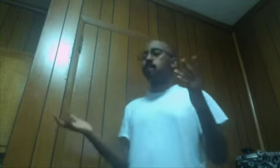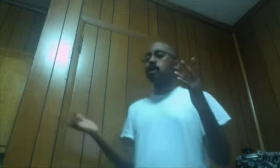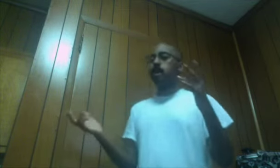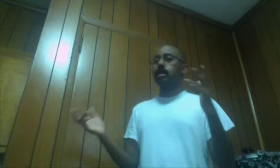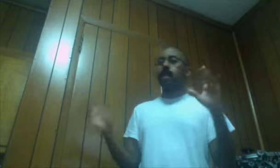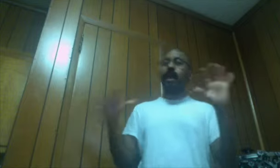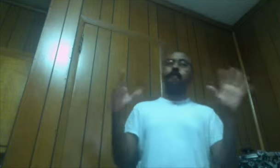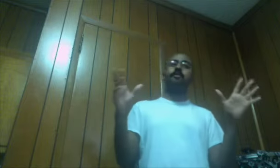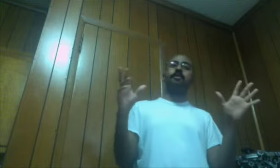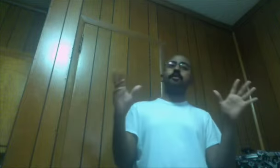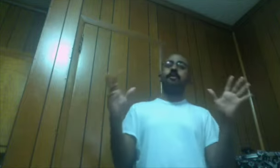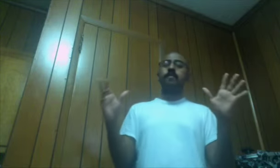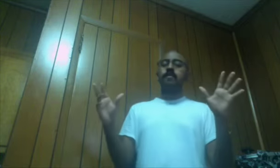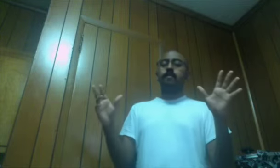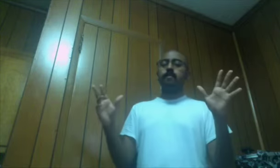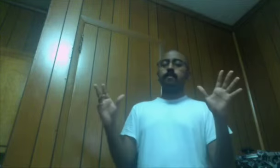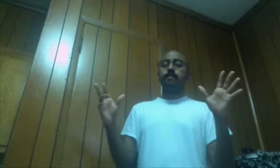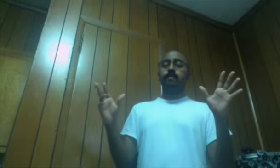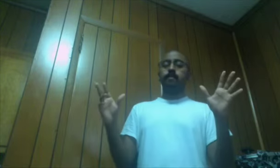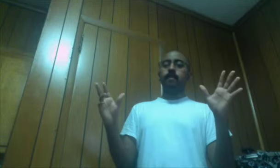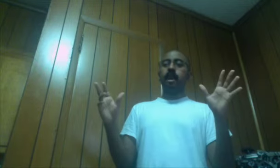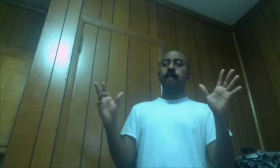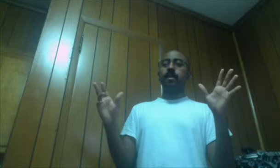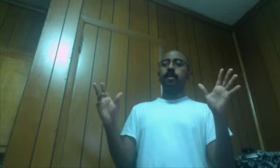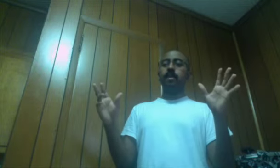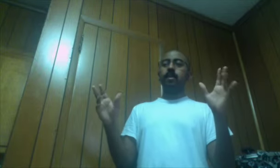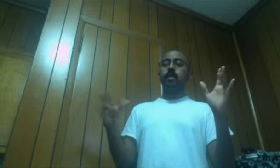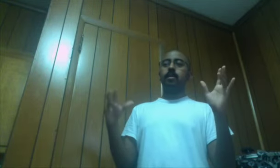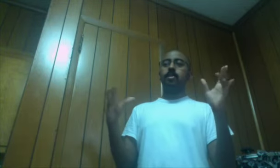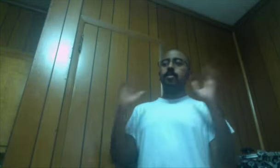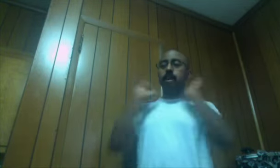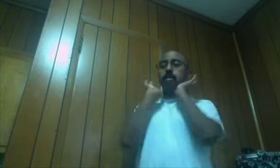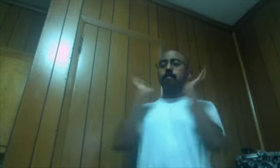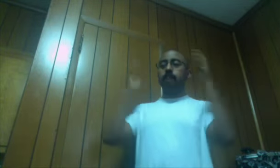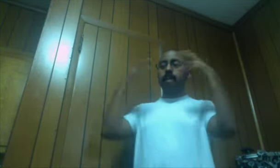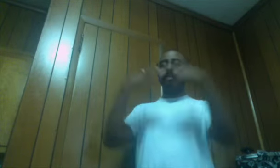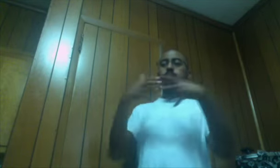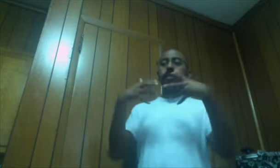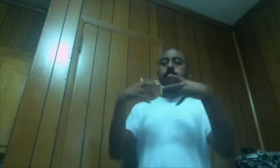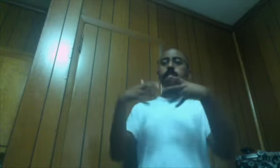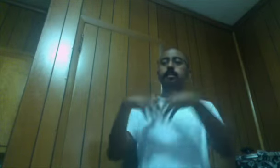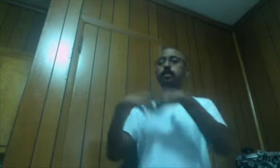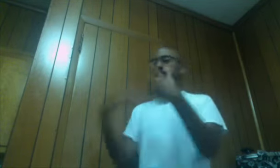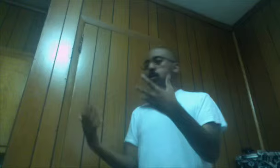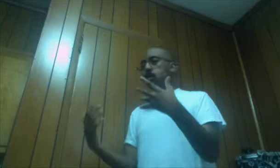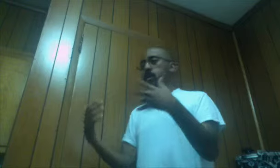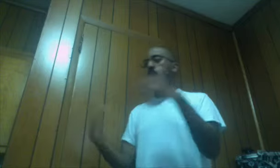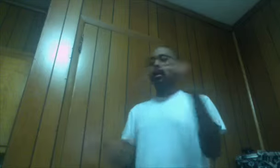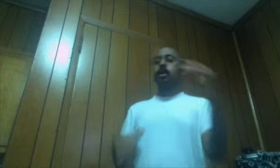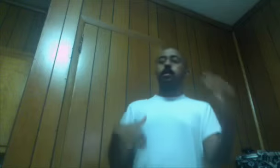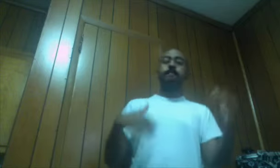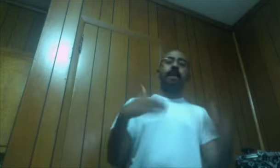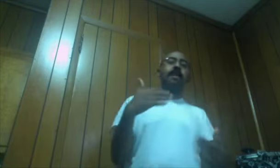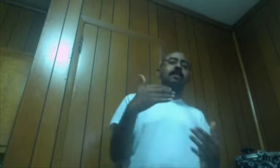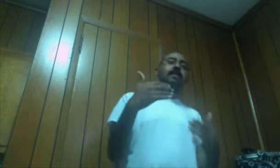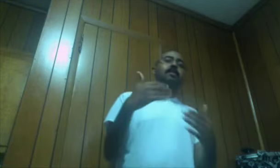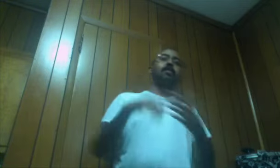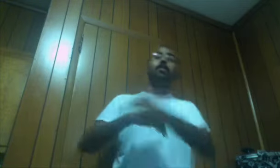States After Having the The mask Overcover their face Or The mask Is so